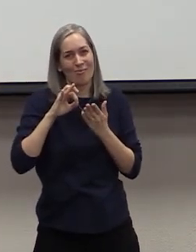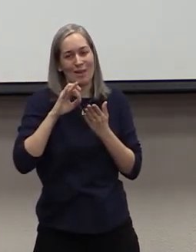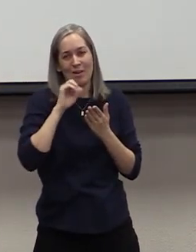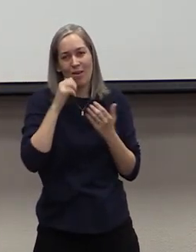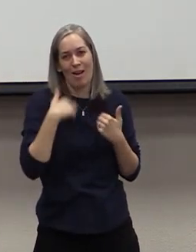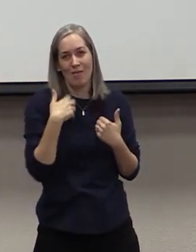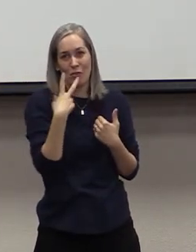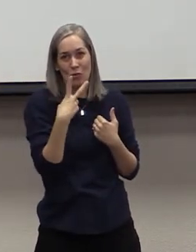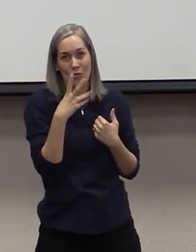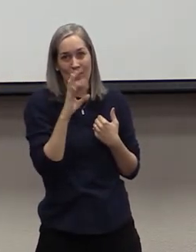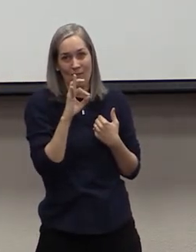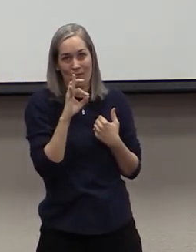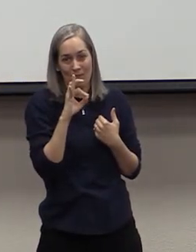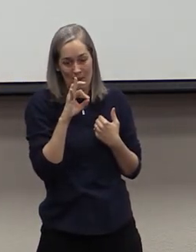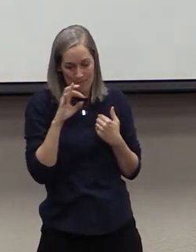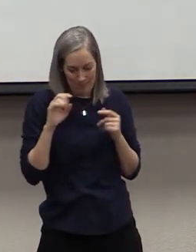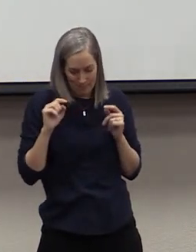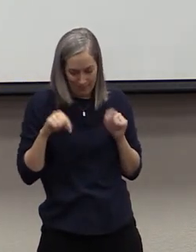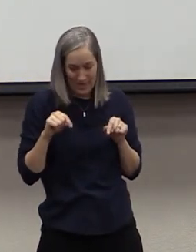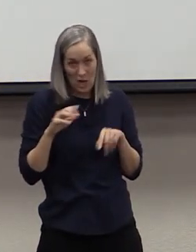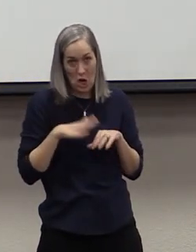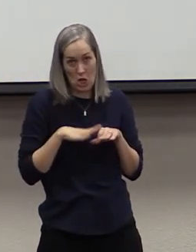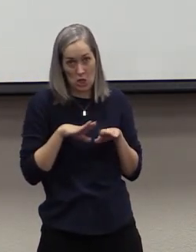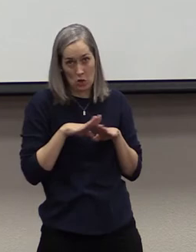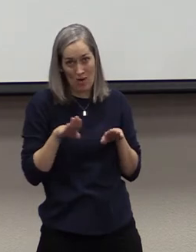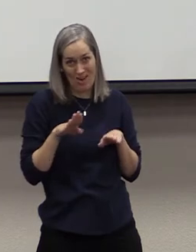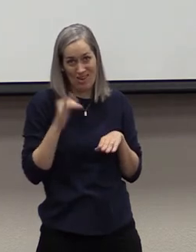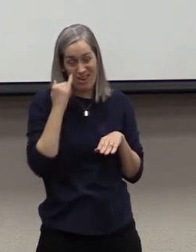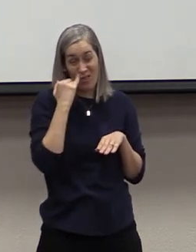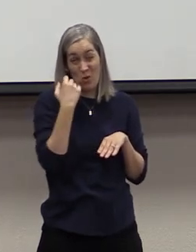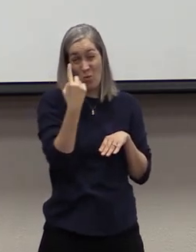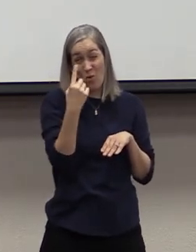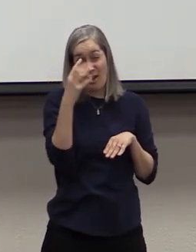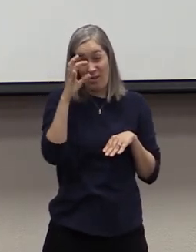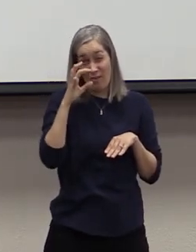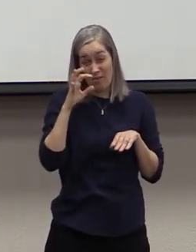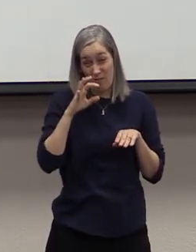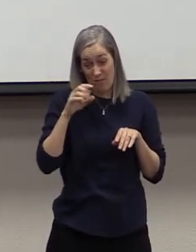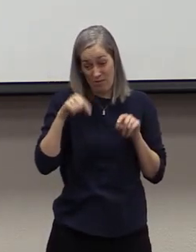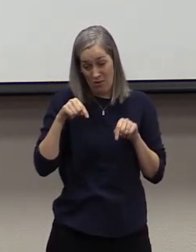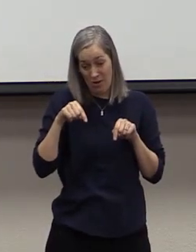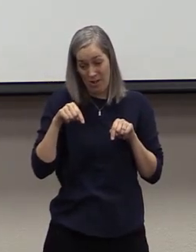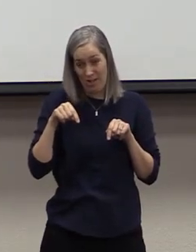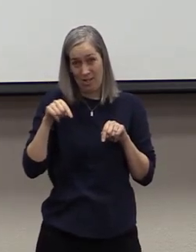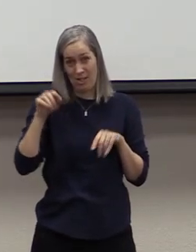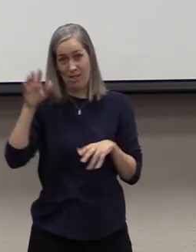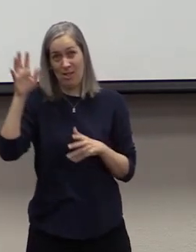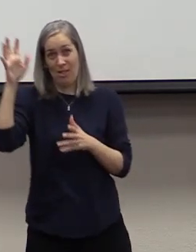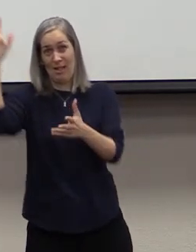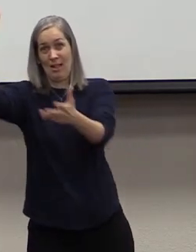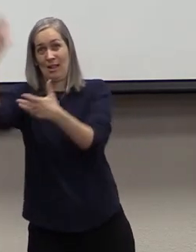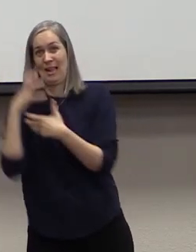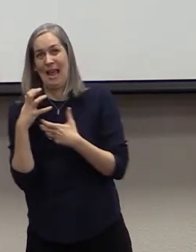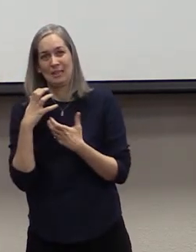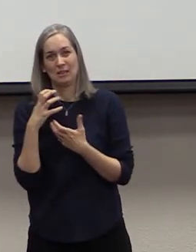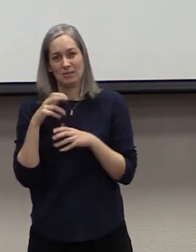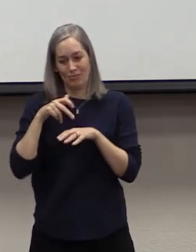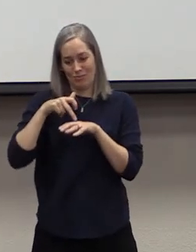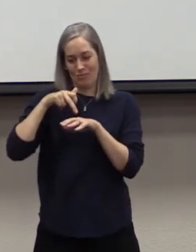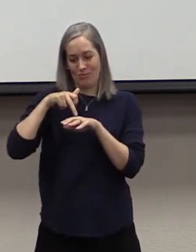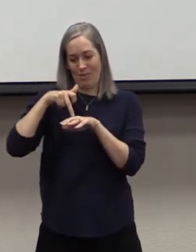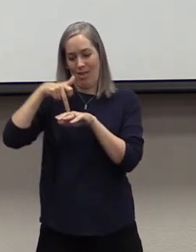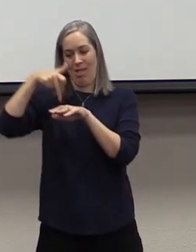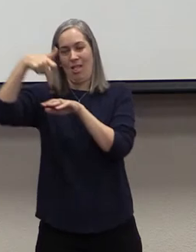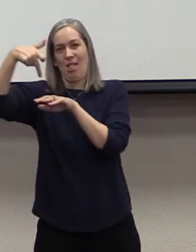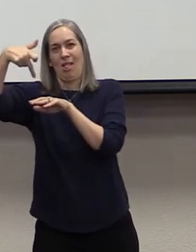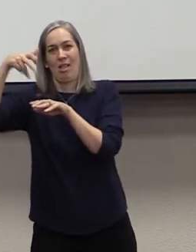But if he was not aware of his feet, and he just got one foot in, it still wouldn't have counted, because he had to have the self-control to have two feet in the ground.